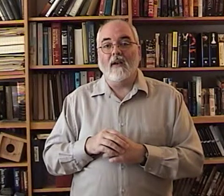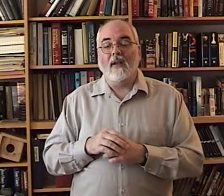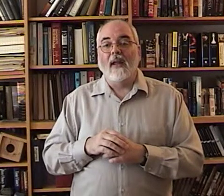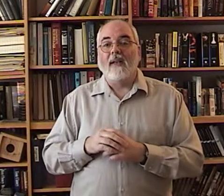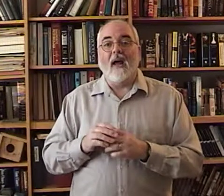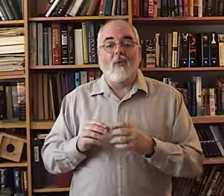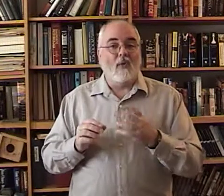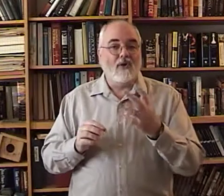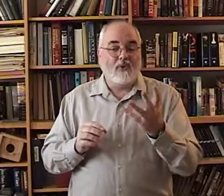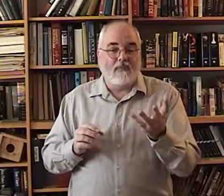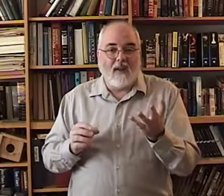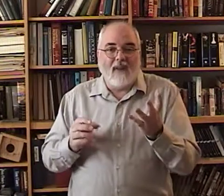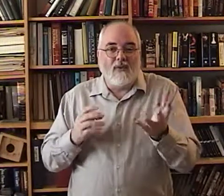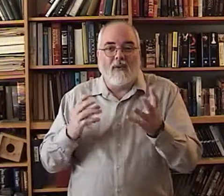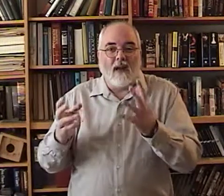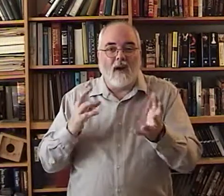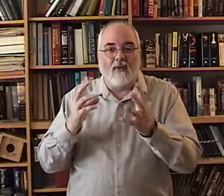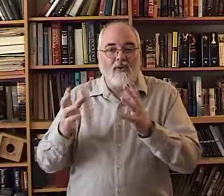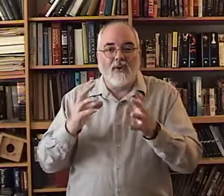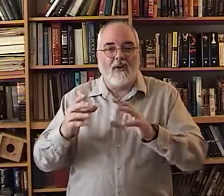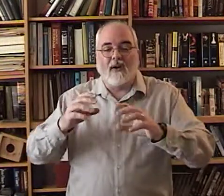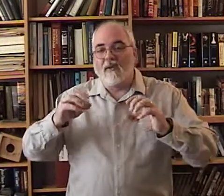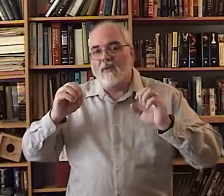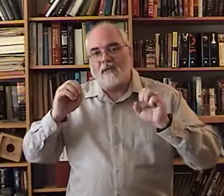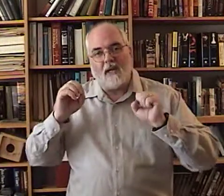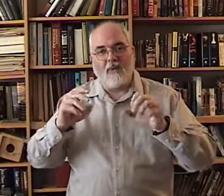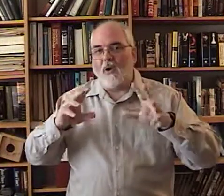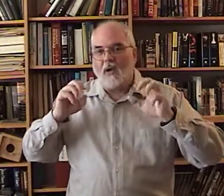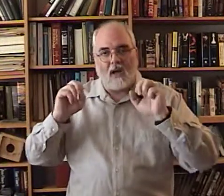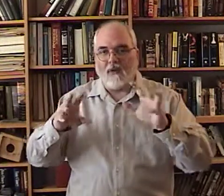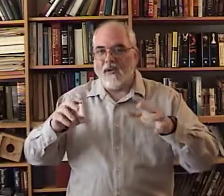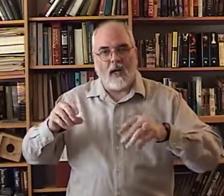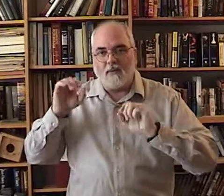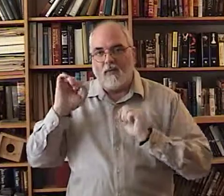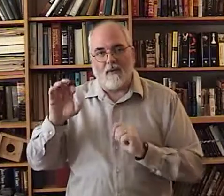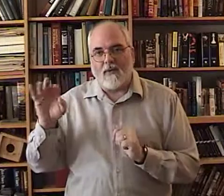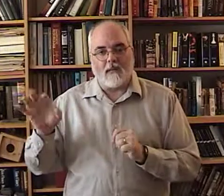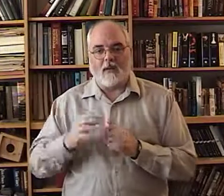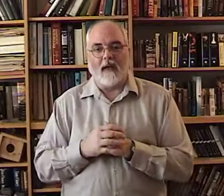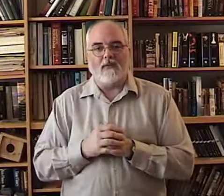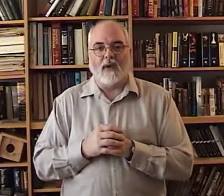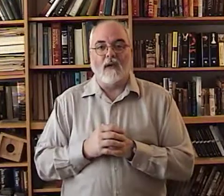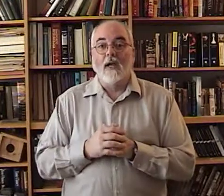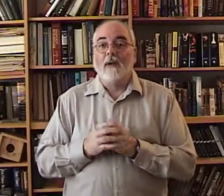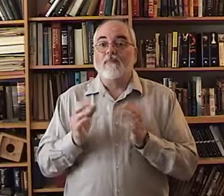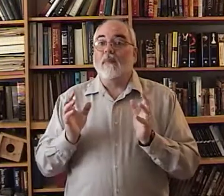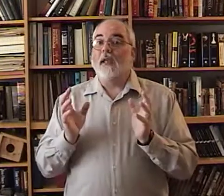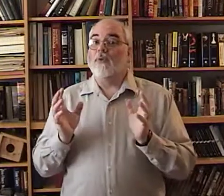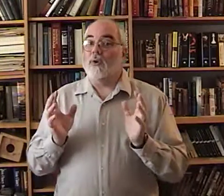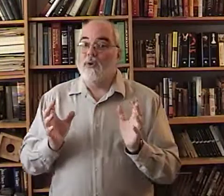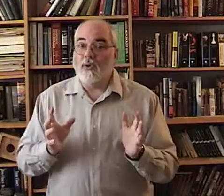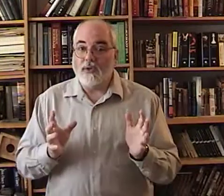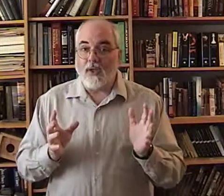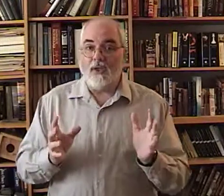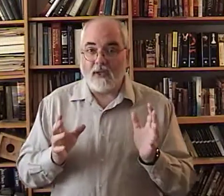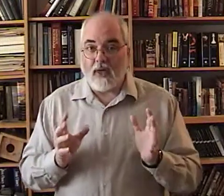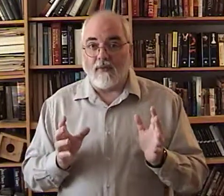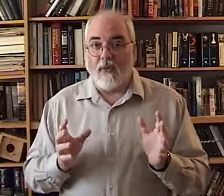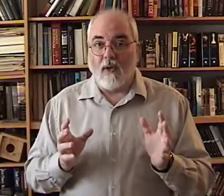now once you if you've had a conversation and you've said Paul a hundred times you want to be a spell that's fine introducing yourself though